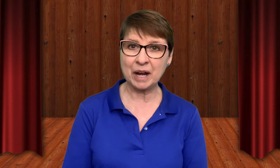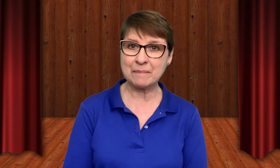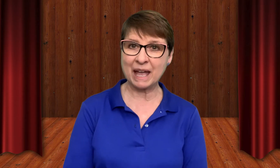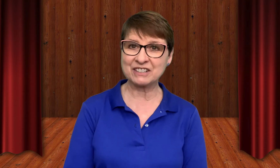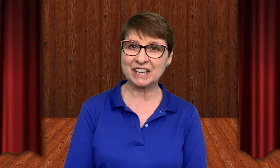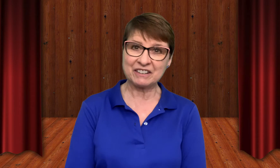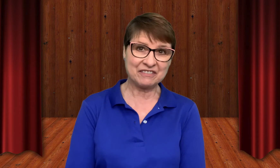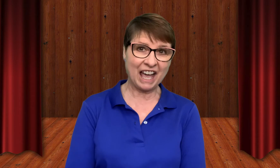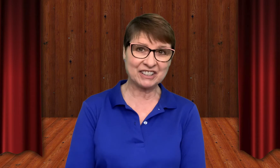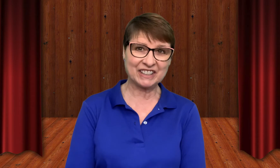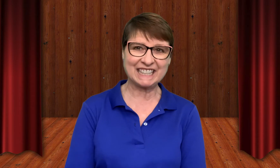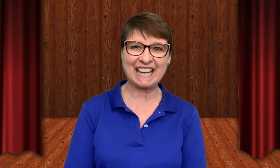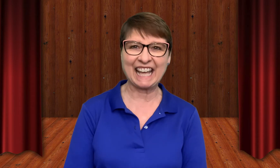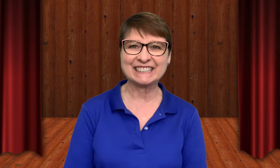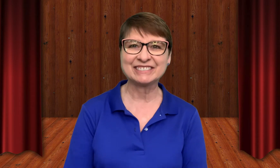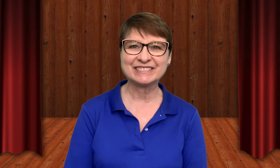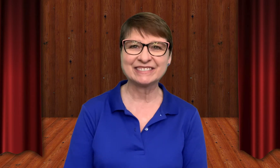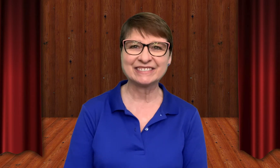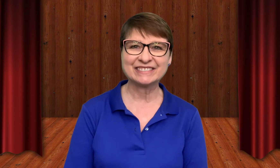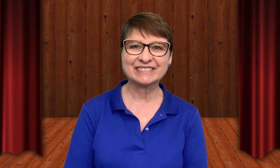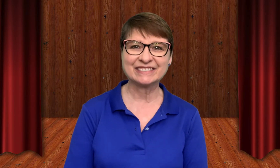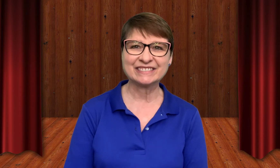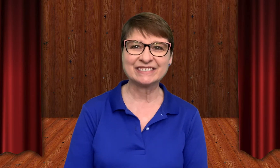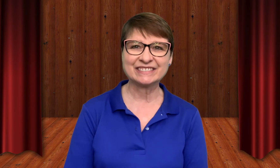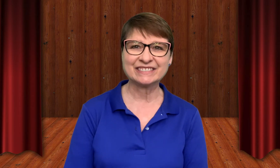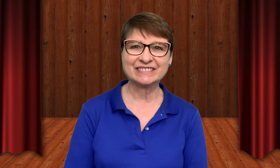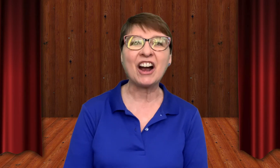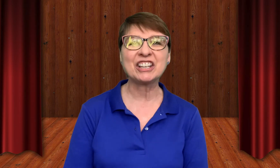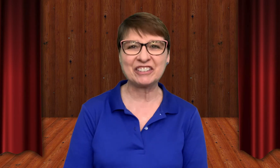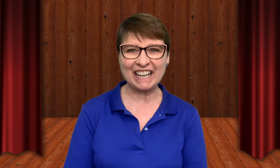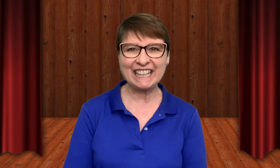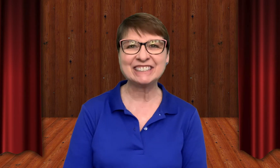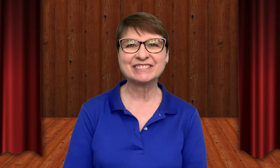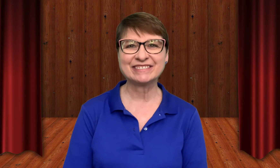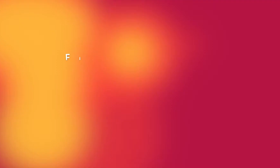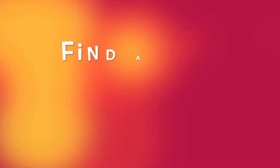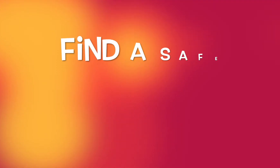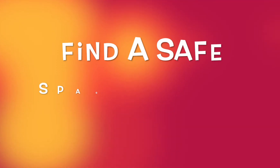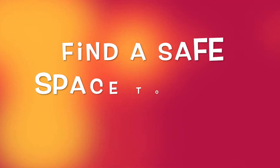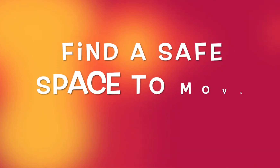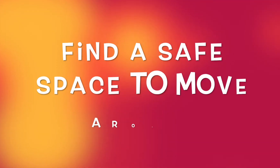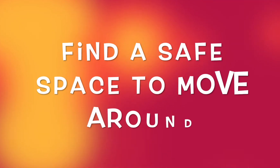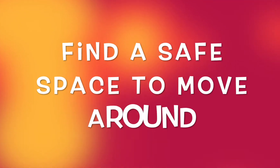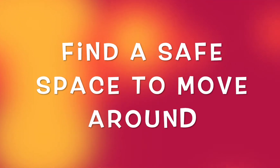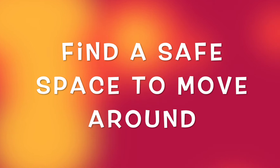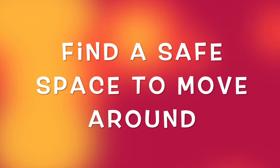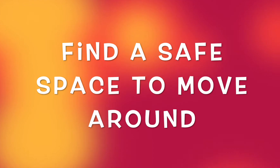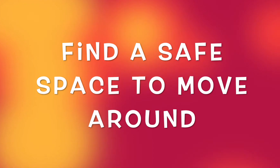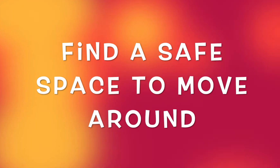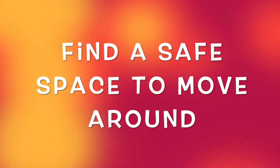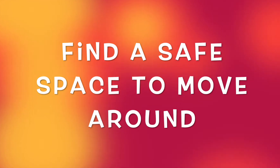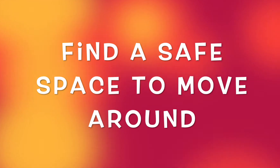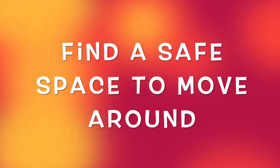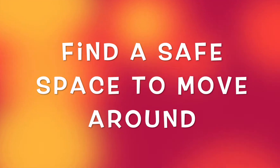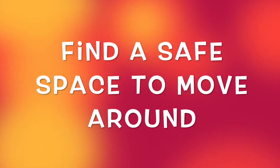imaginary factory today. Are you ready? Are Find a safe space to move around,